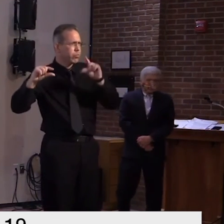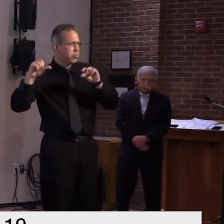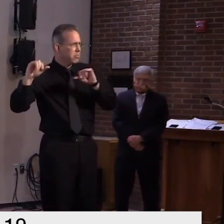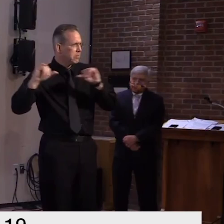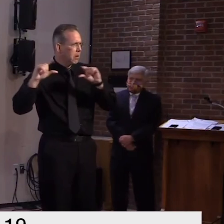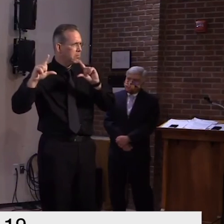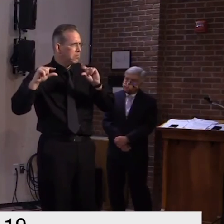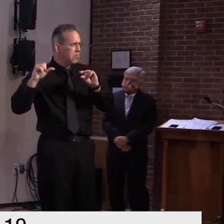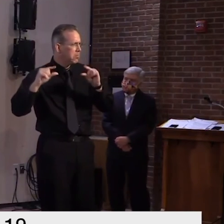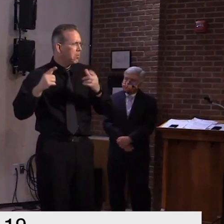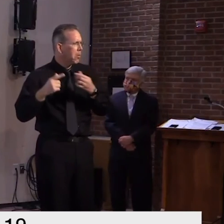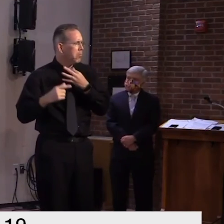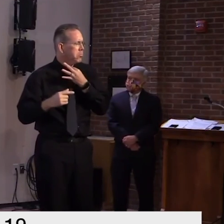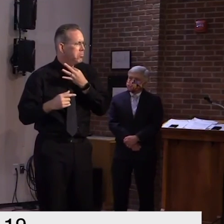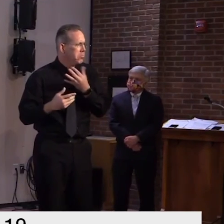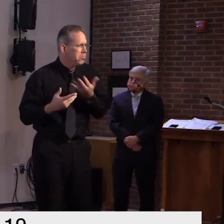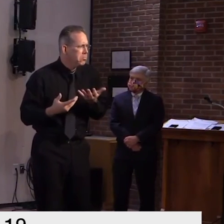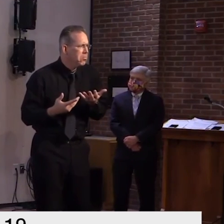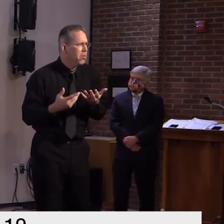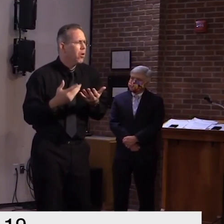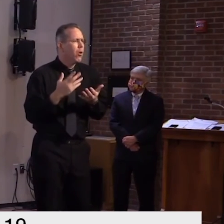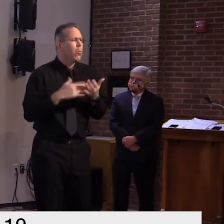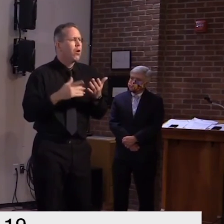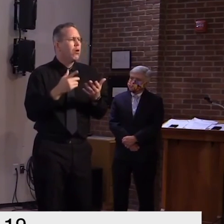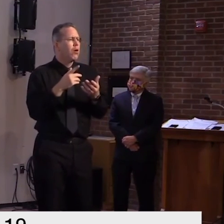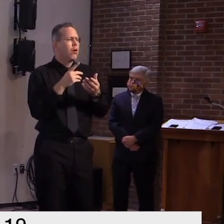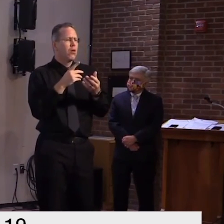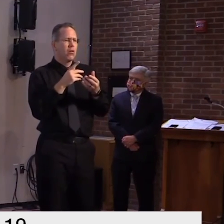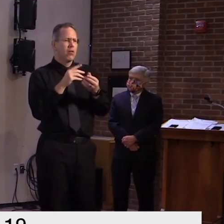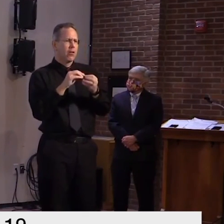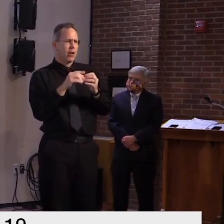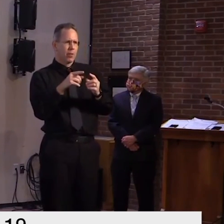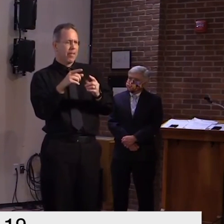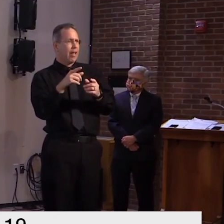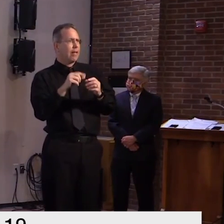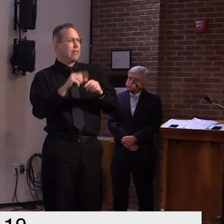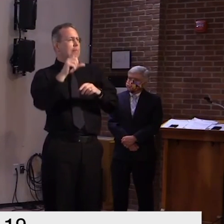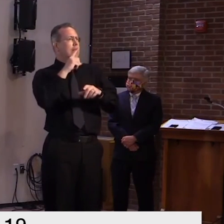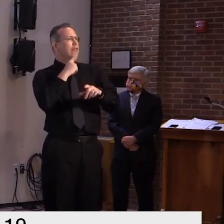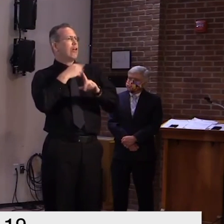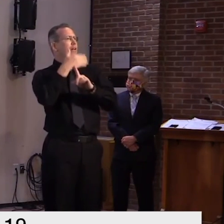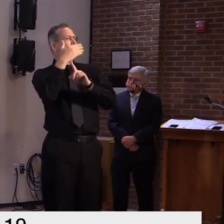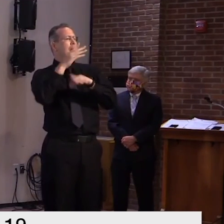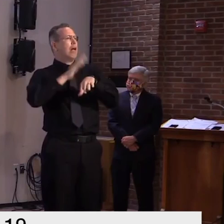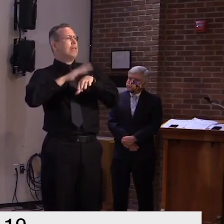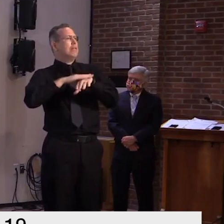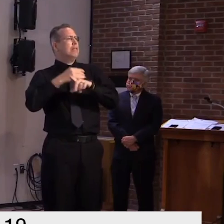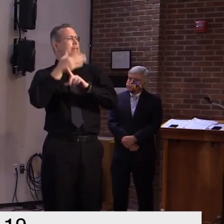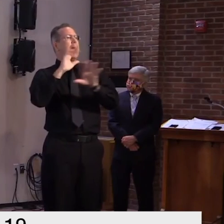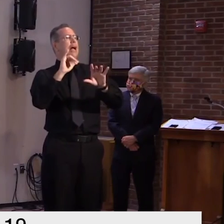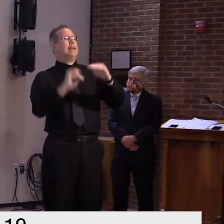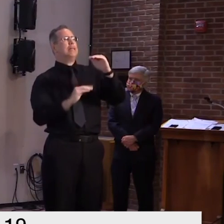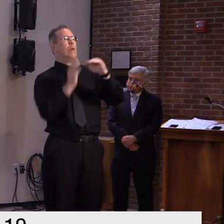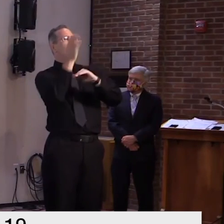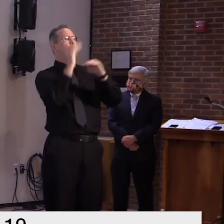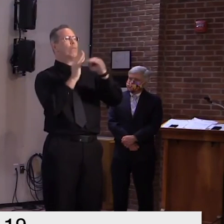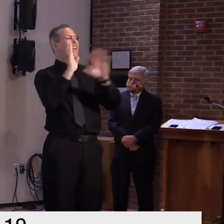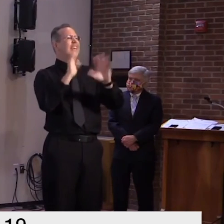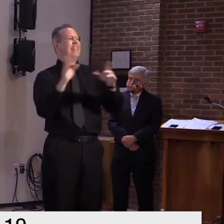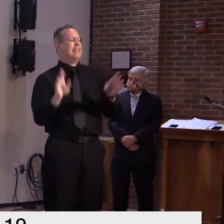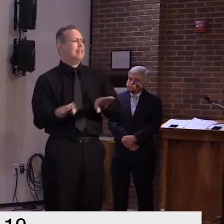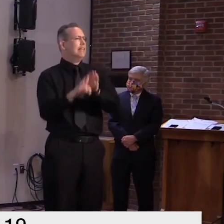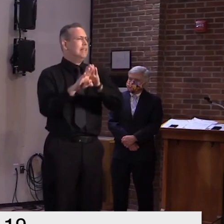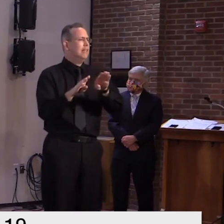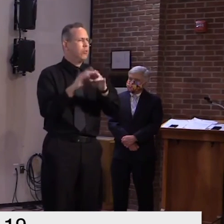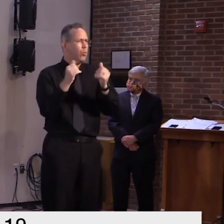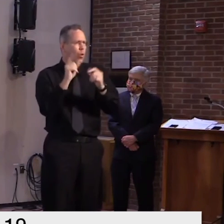make you want to go back a little bit yeah again you know we've come a long ways in terms of uh the contact